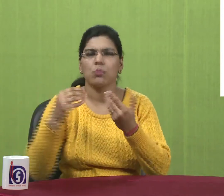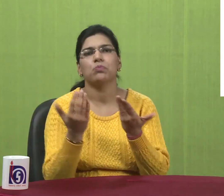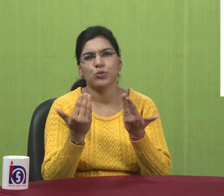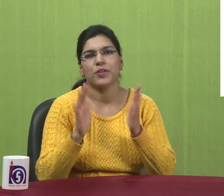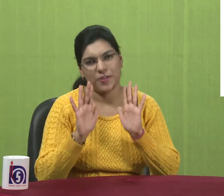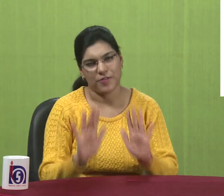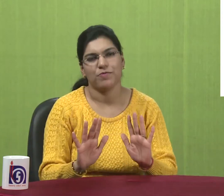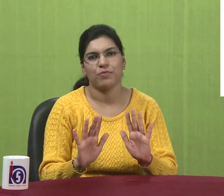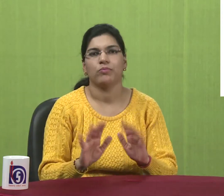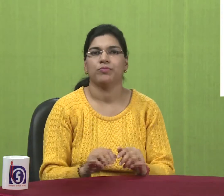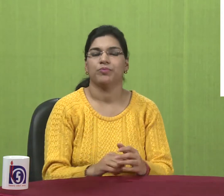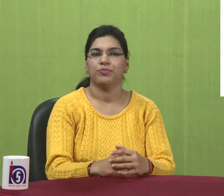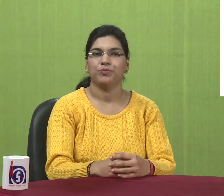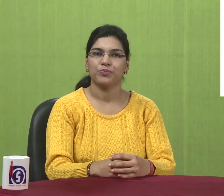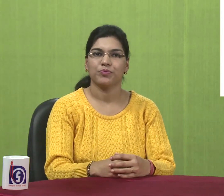Or you can add another drive.